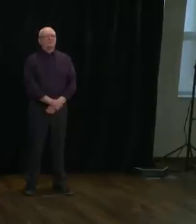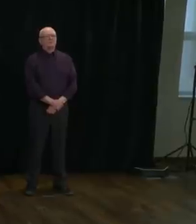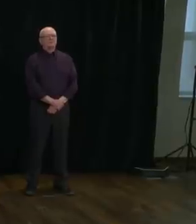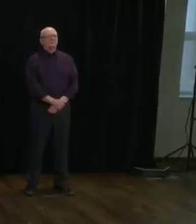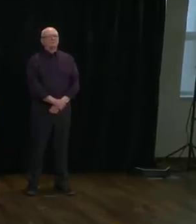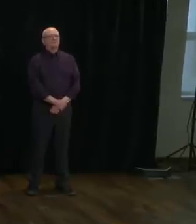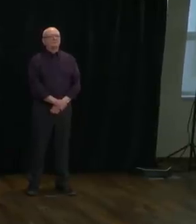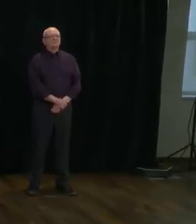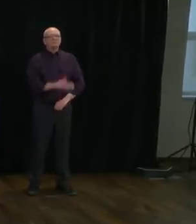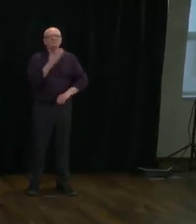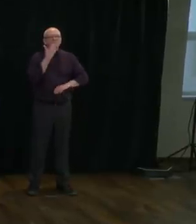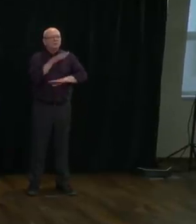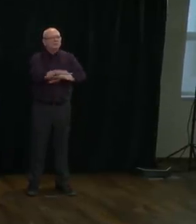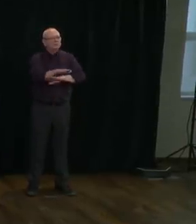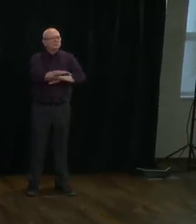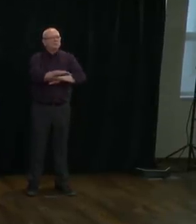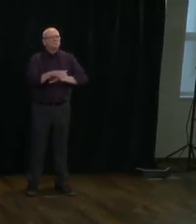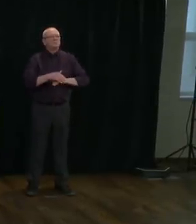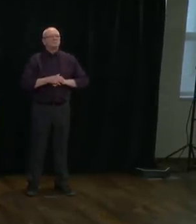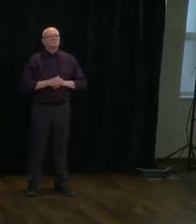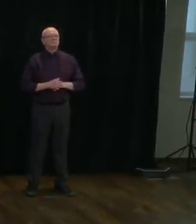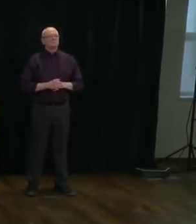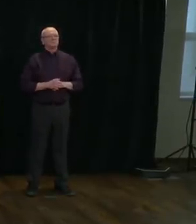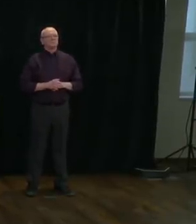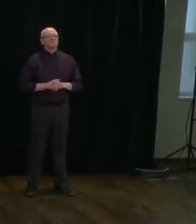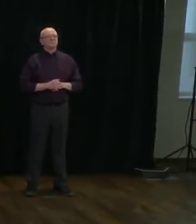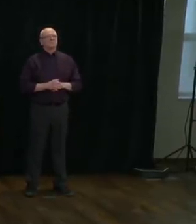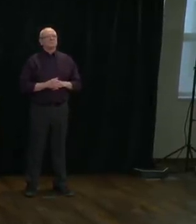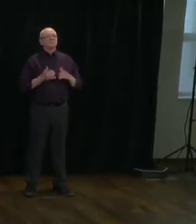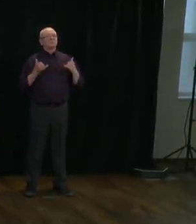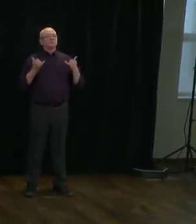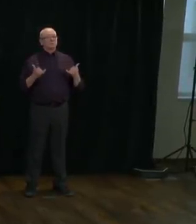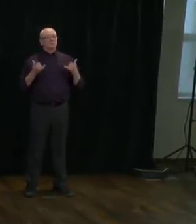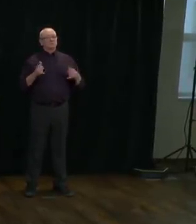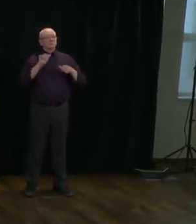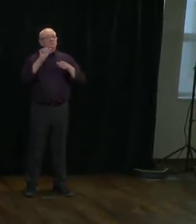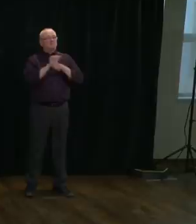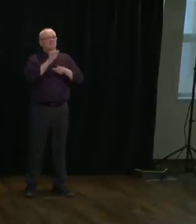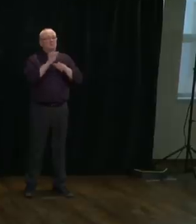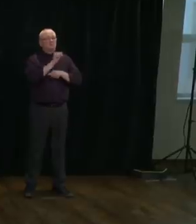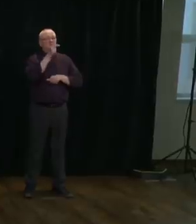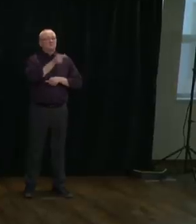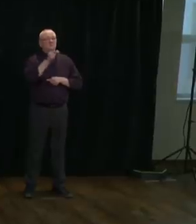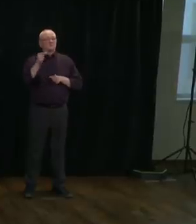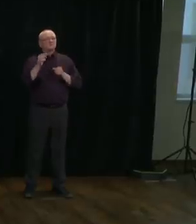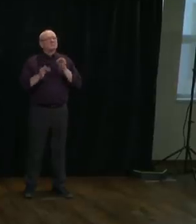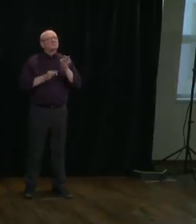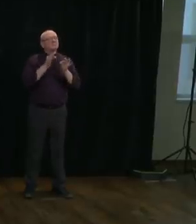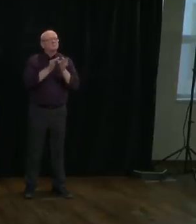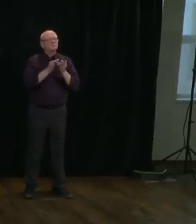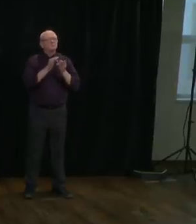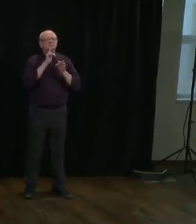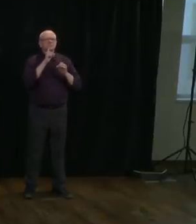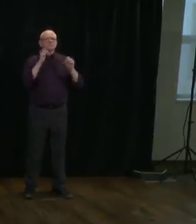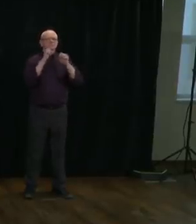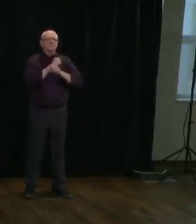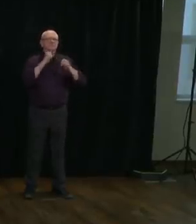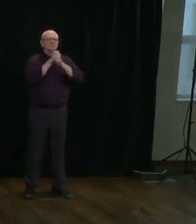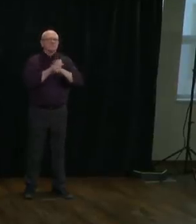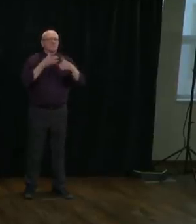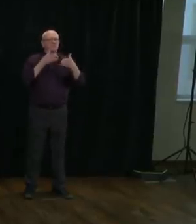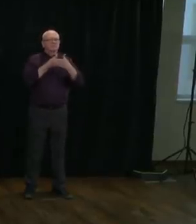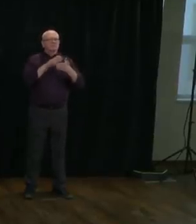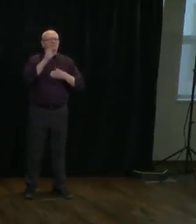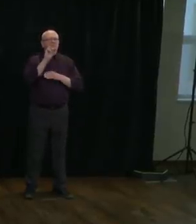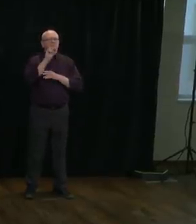Good afternoon. I'm here for today's Government of Alberta update on our fight against COVID-19 together with Chief